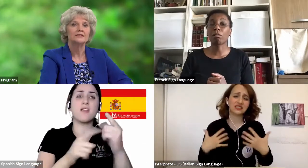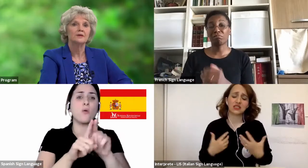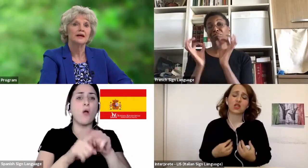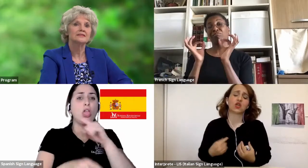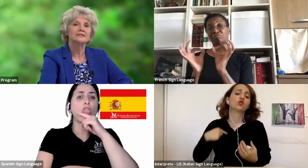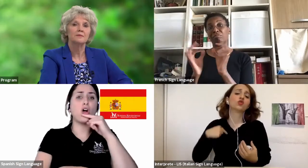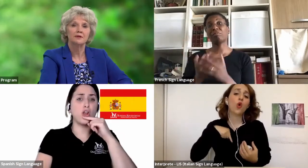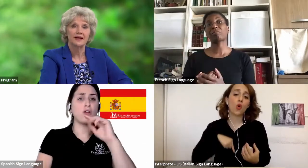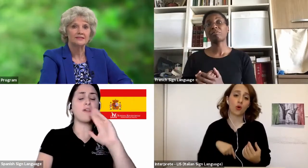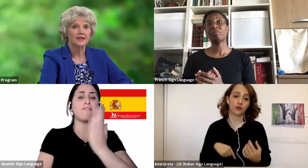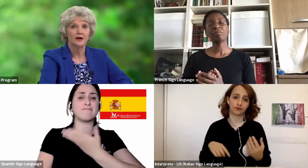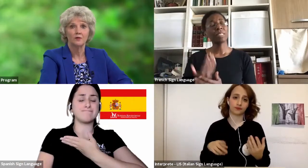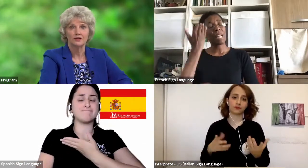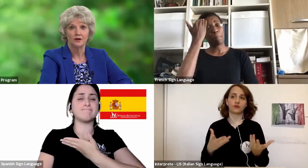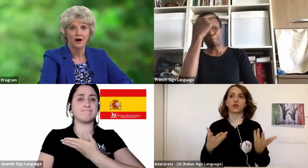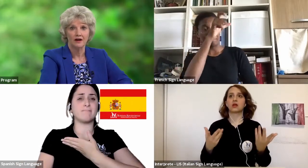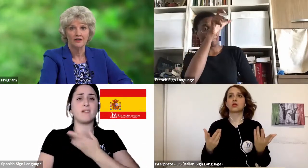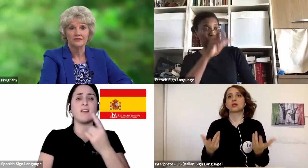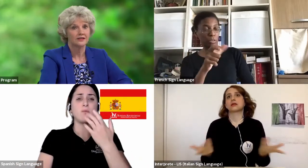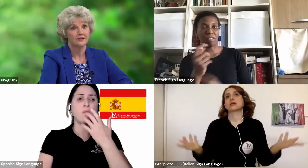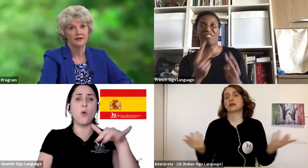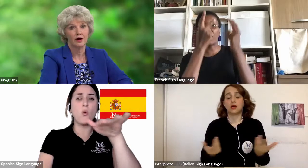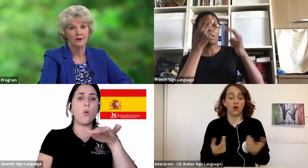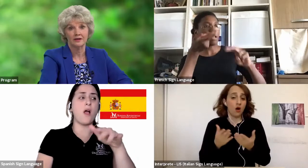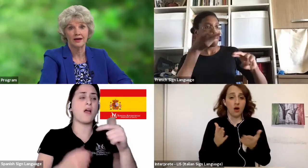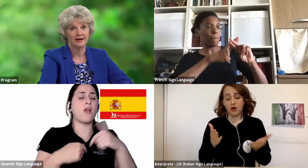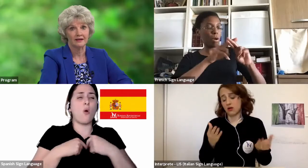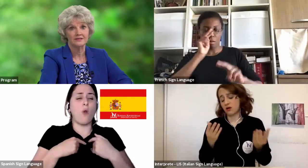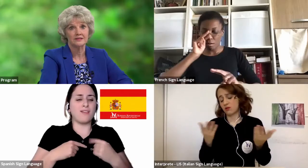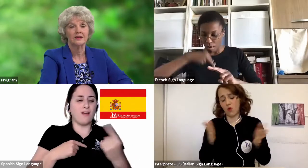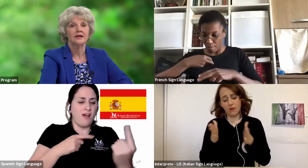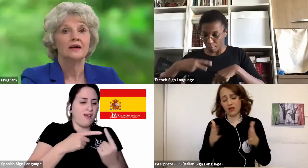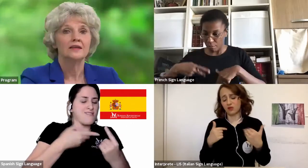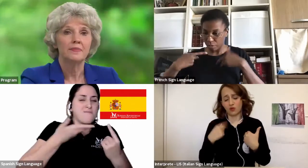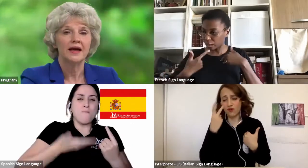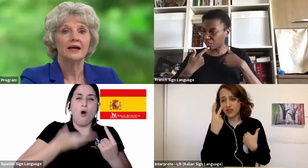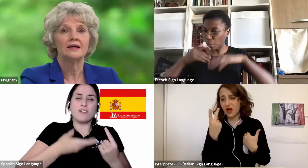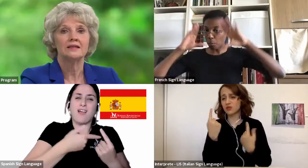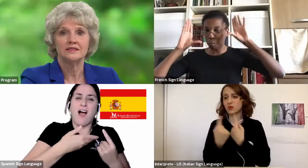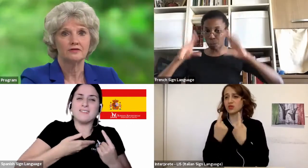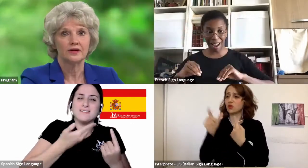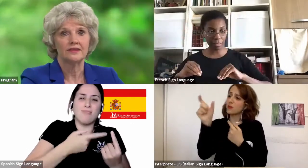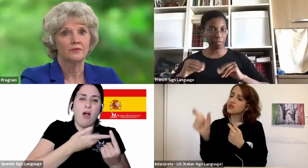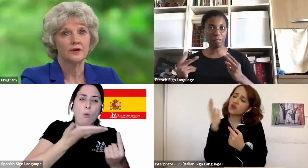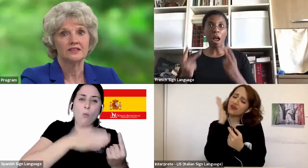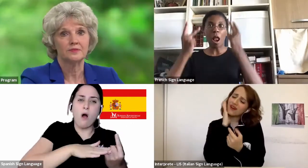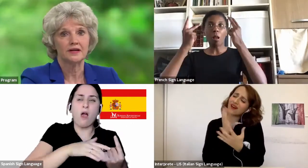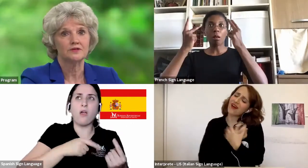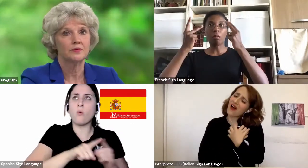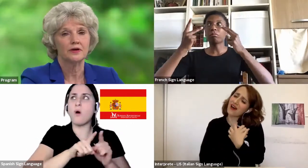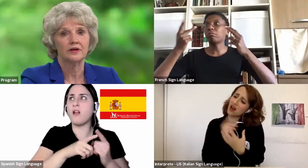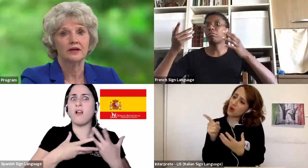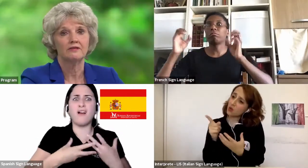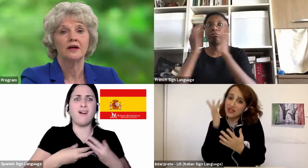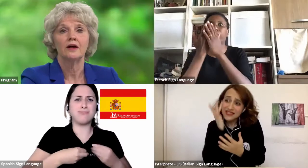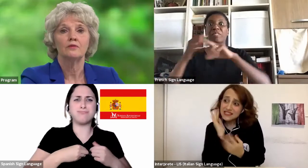It symbolizes the place they hold in our hearts and in our lives. The pain and suffering that we experience